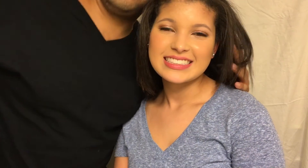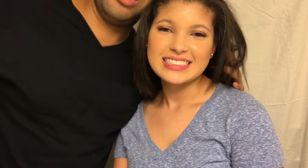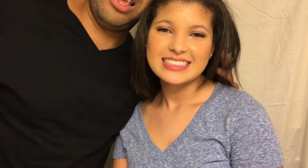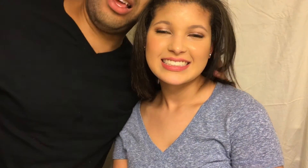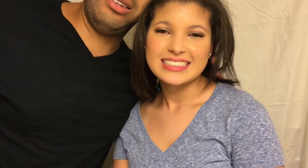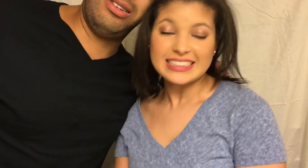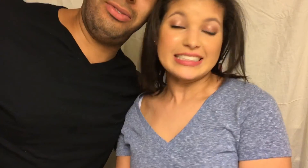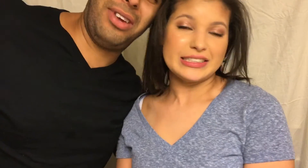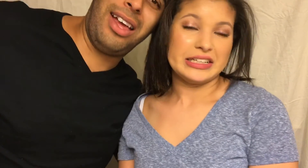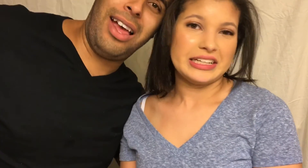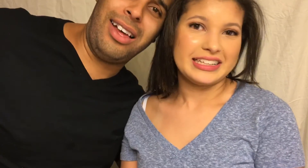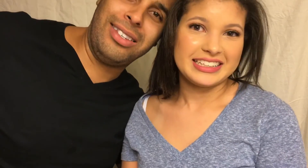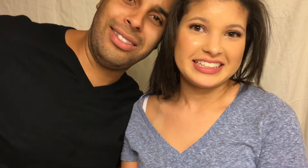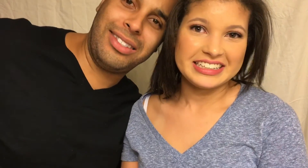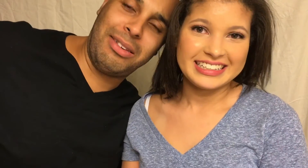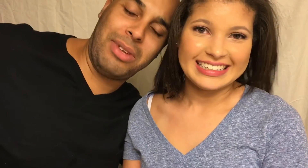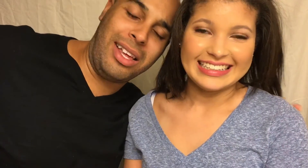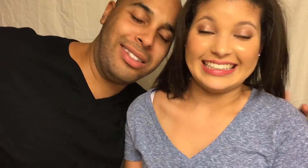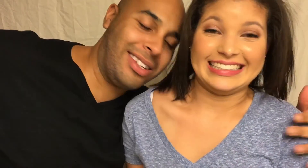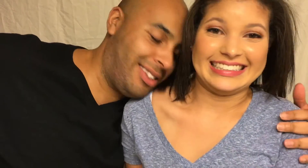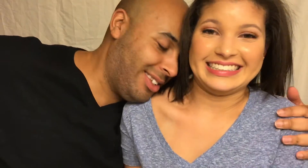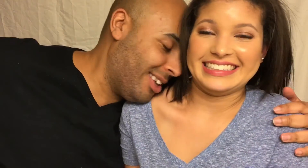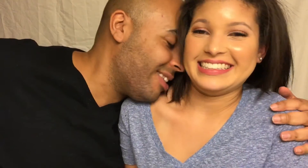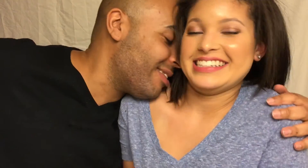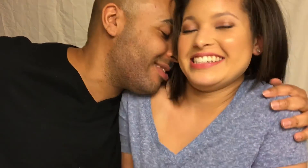Say your friend, la-da-da-da-da-da-da.